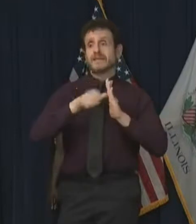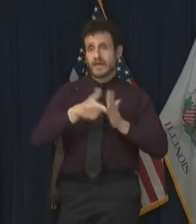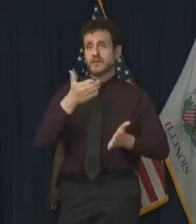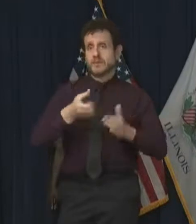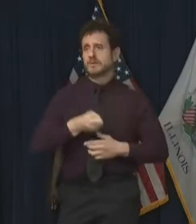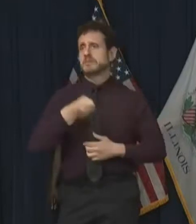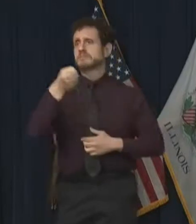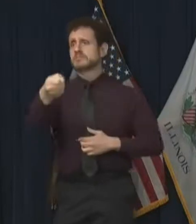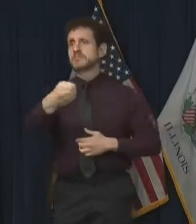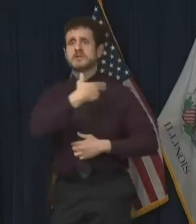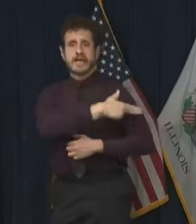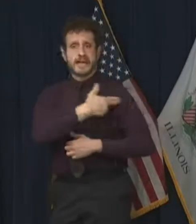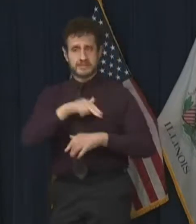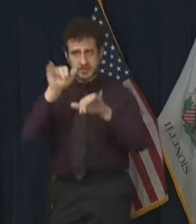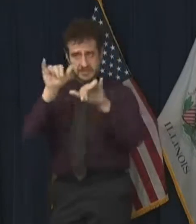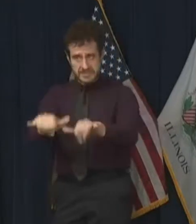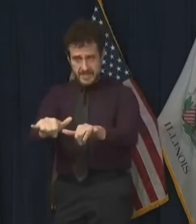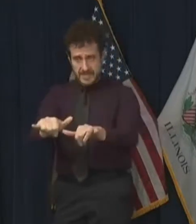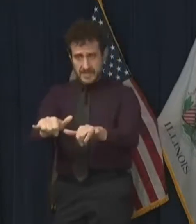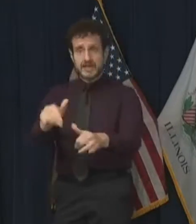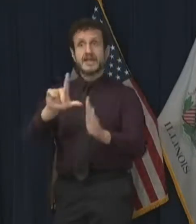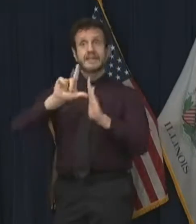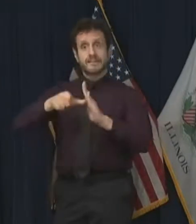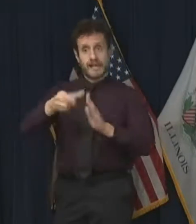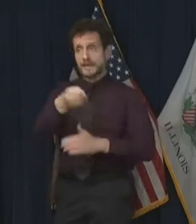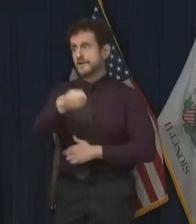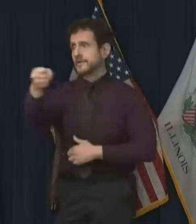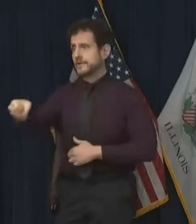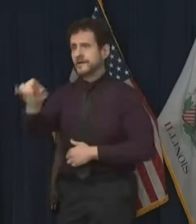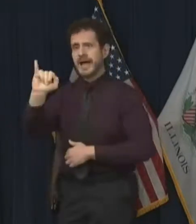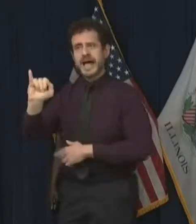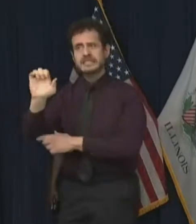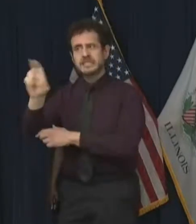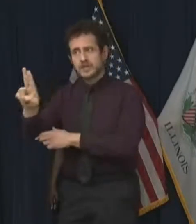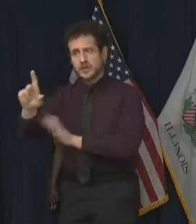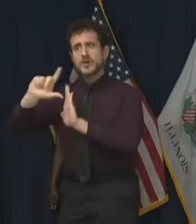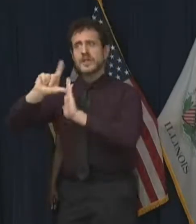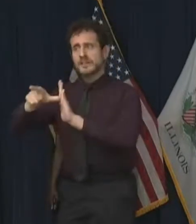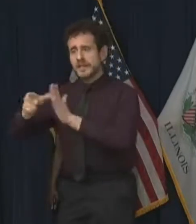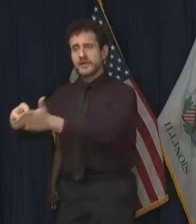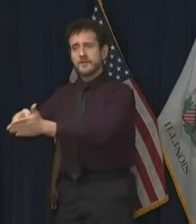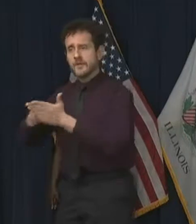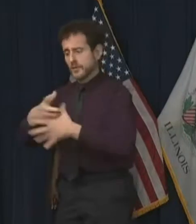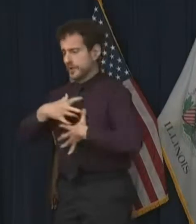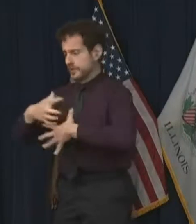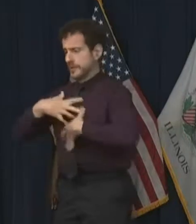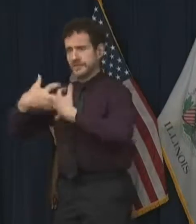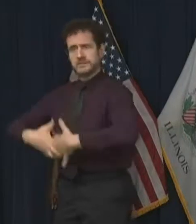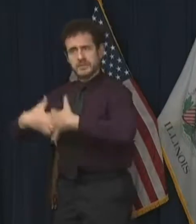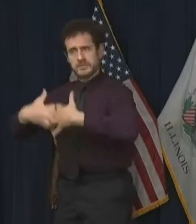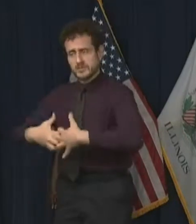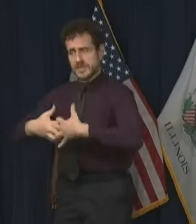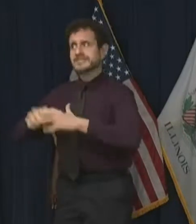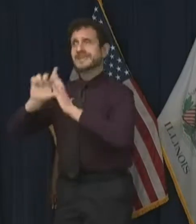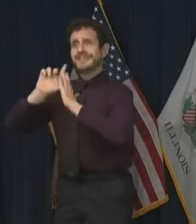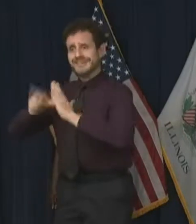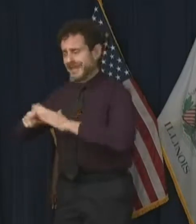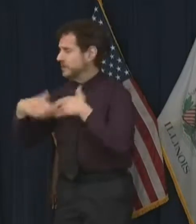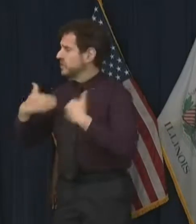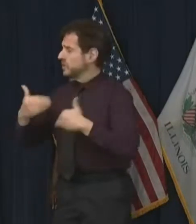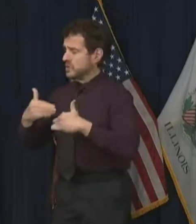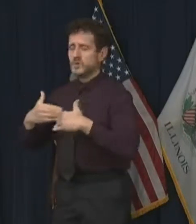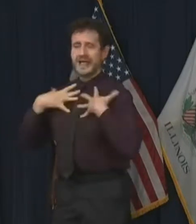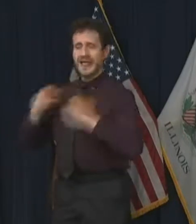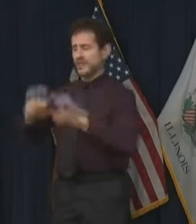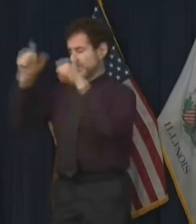people who are sick can go on to be hospitalized, and those people who are hospitalized can go on to have very severe complications, including an